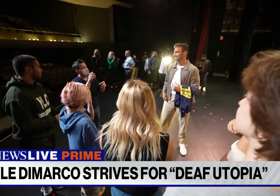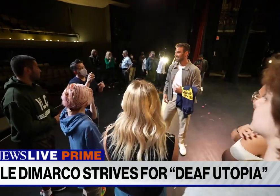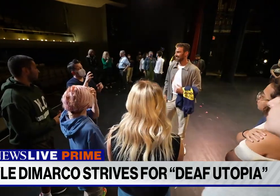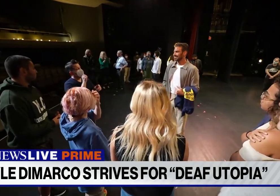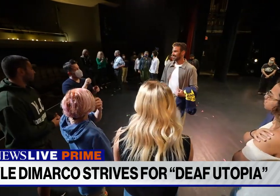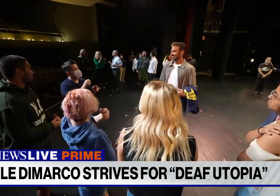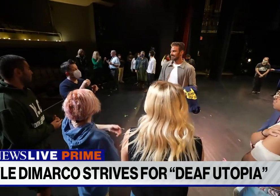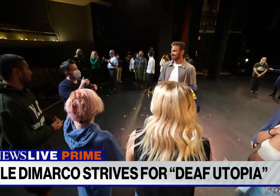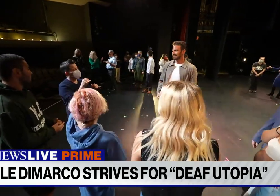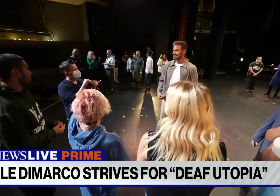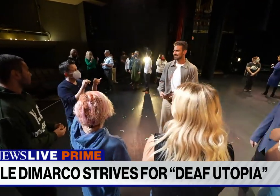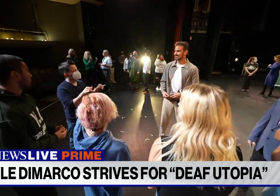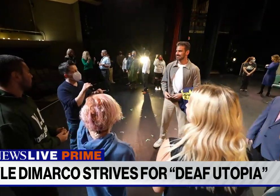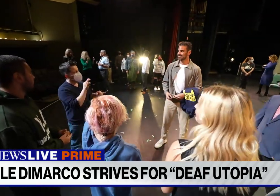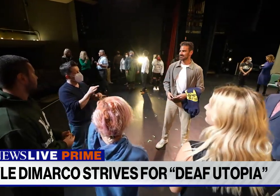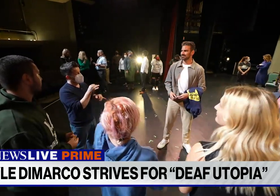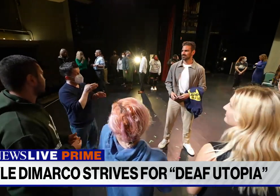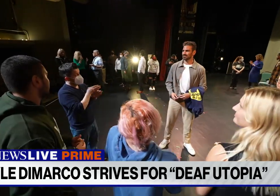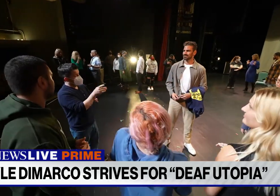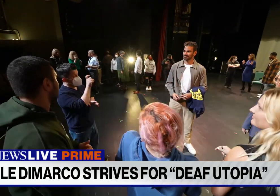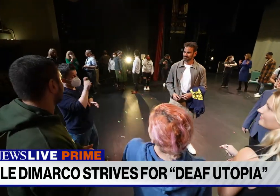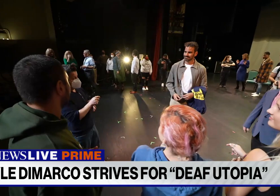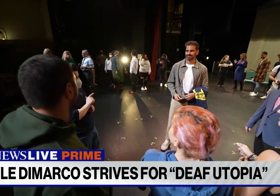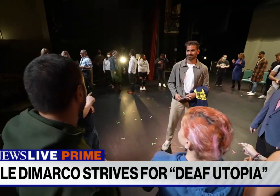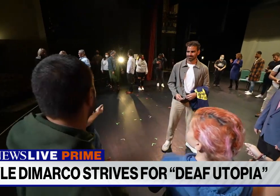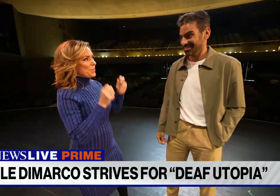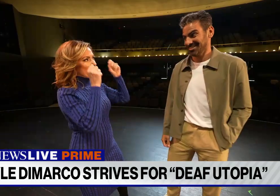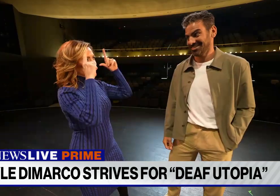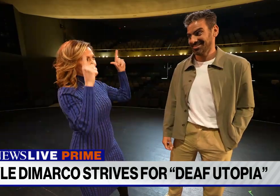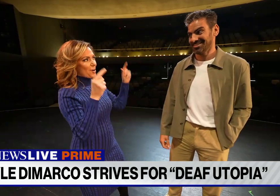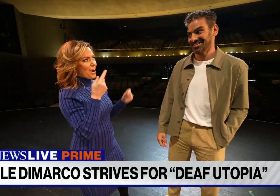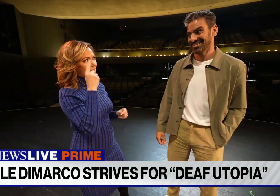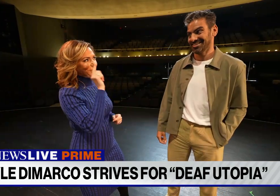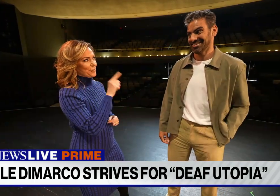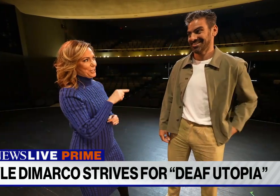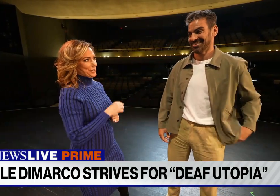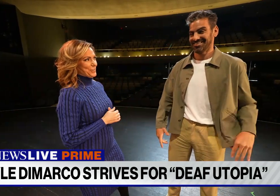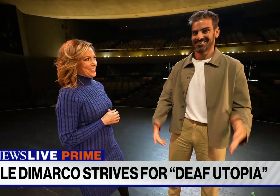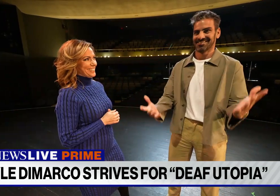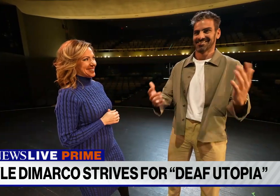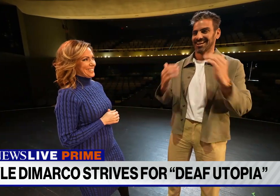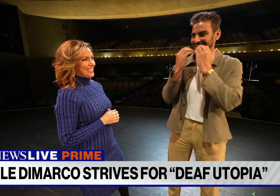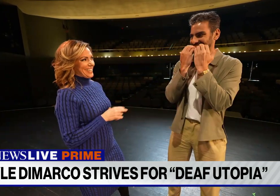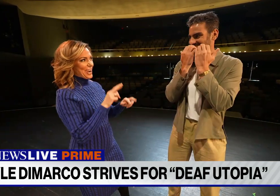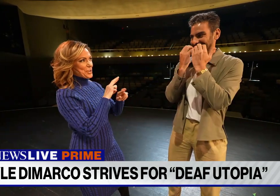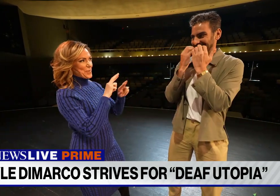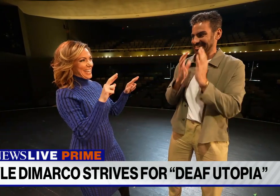younger deaf dreamers to be the change. We have a surprise for you. Oh,